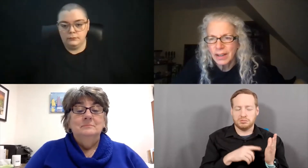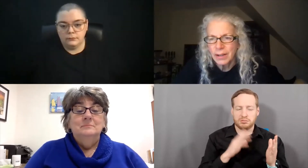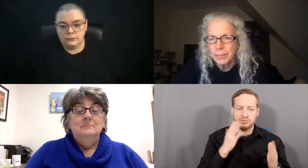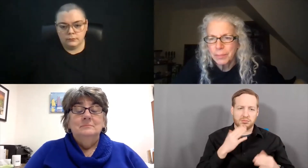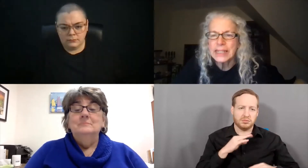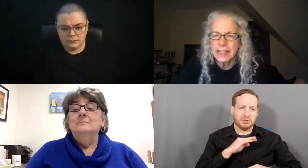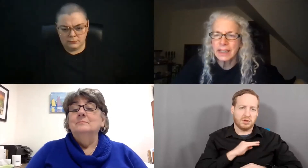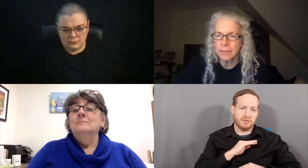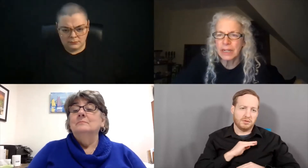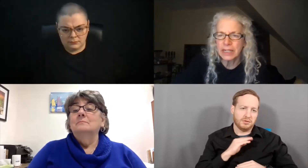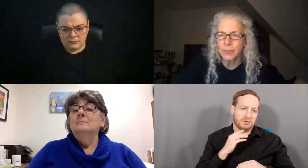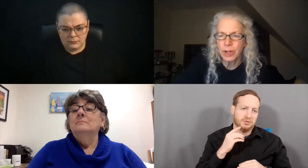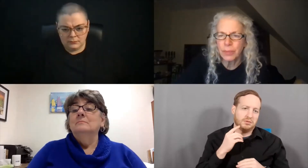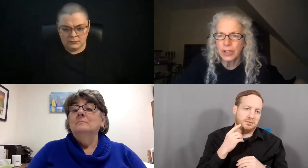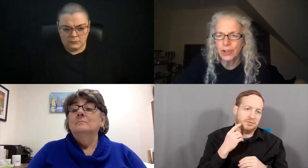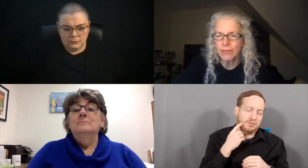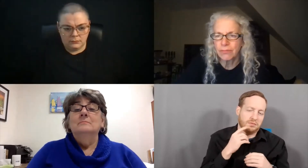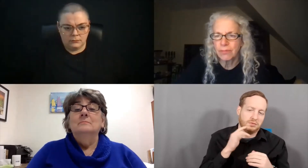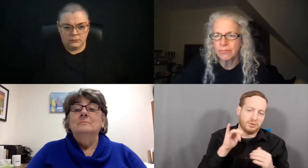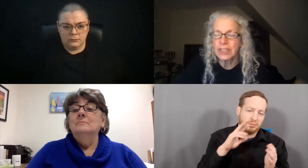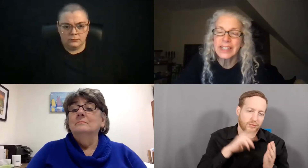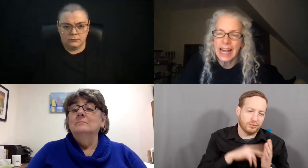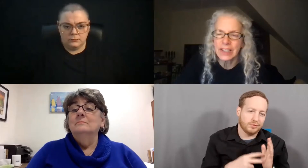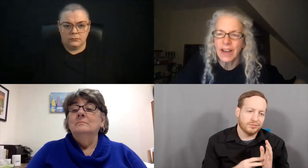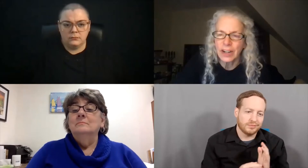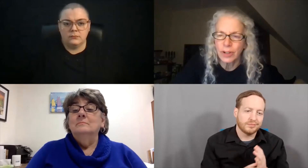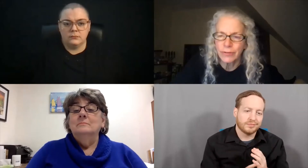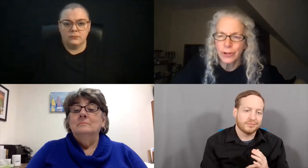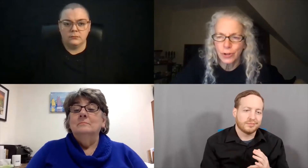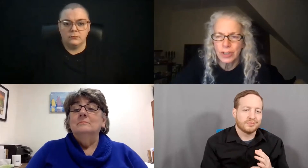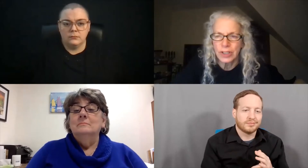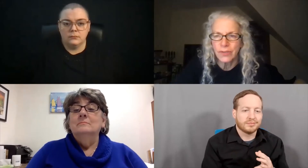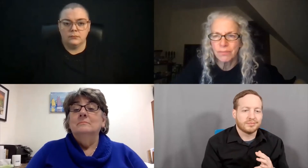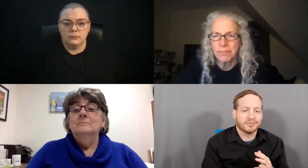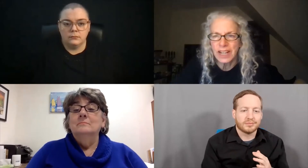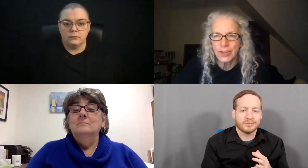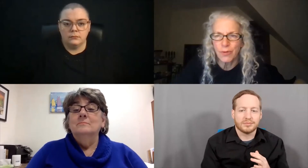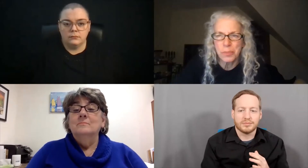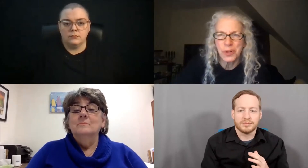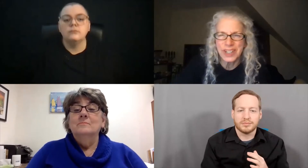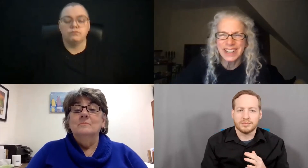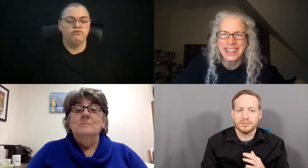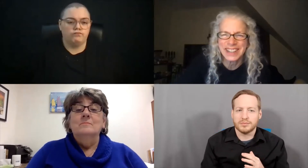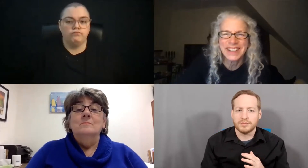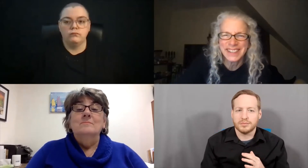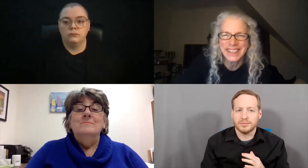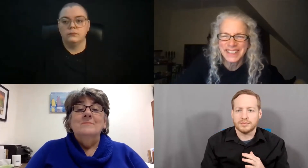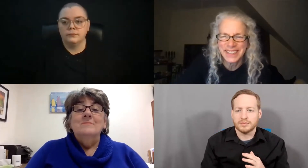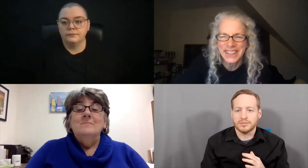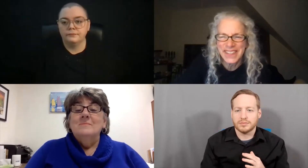And basically, the minutes pretty much, they're satisfactory for sure, as a report.